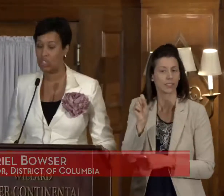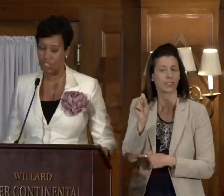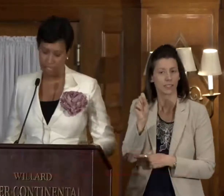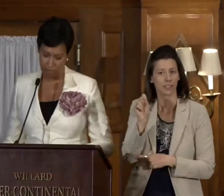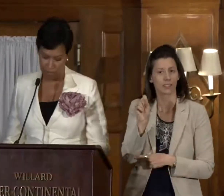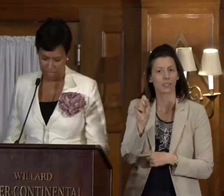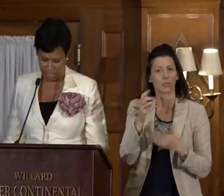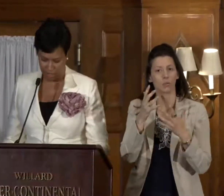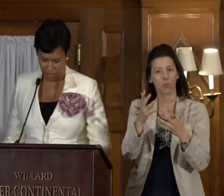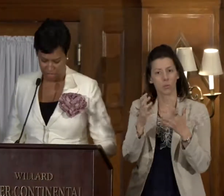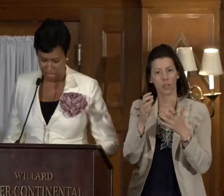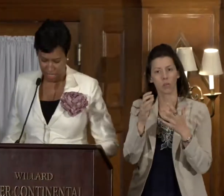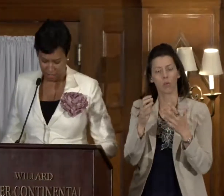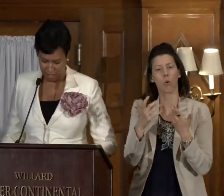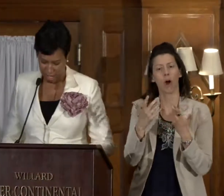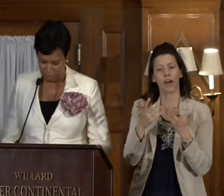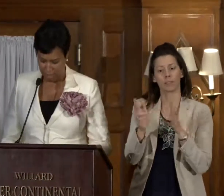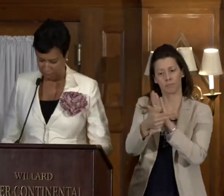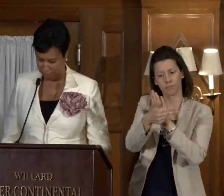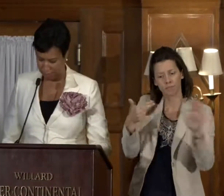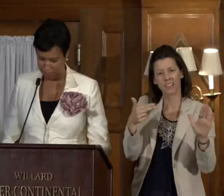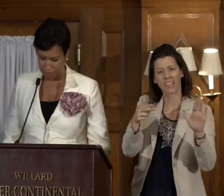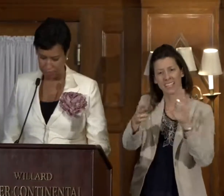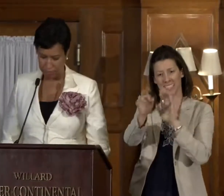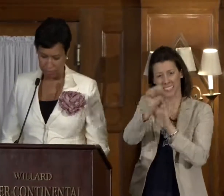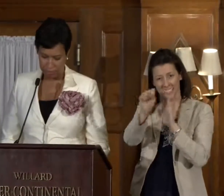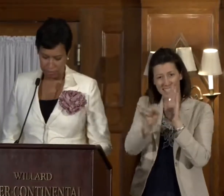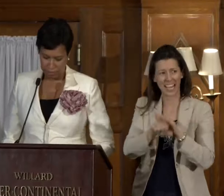statehood for the District of Columbia.